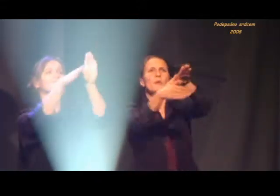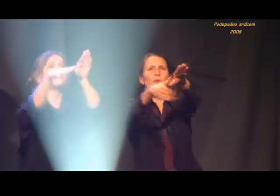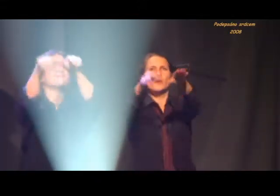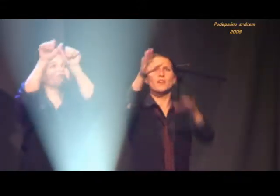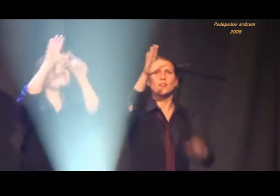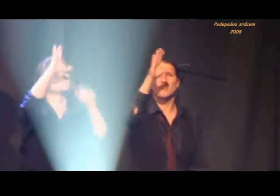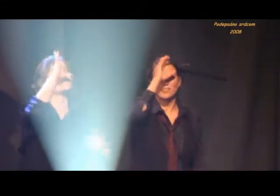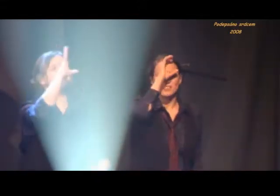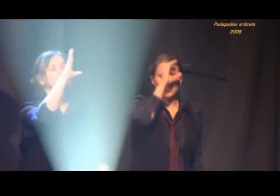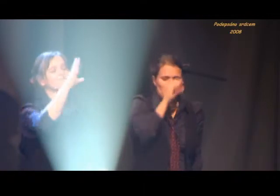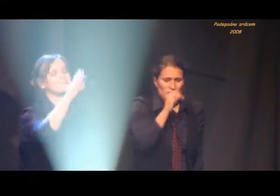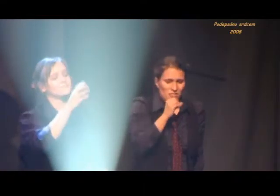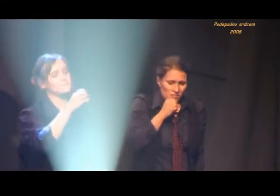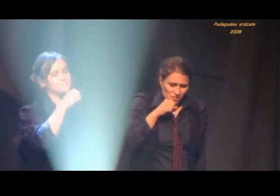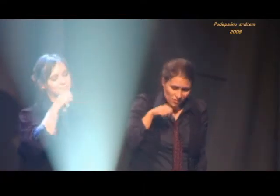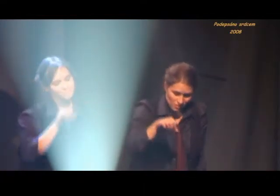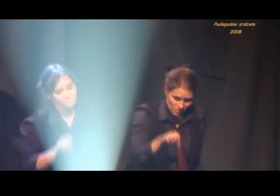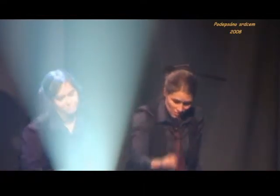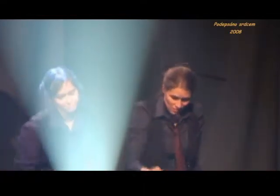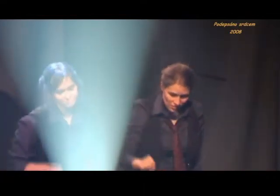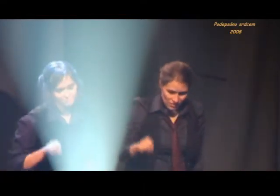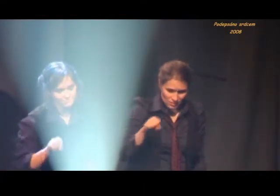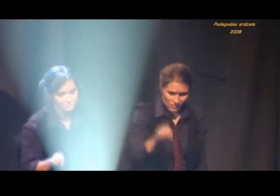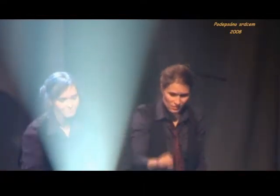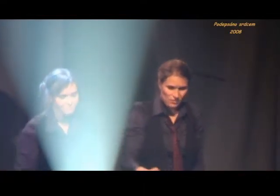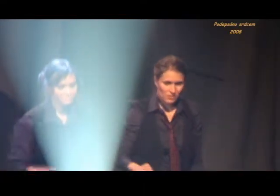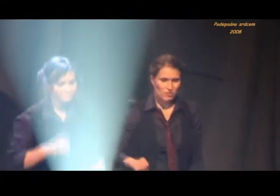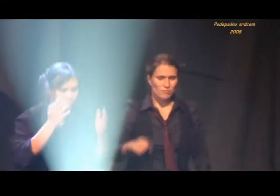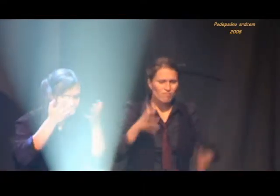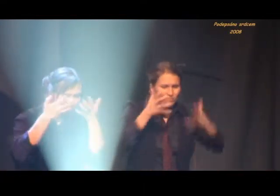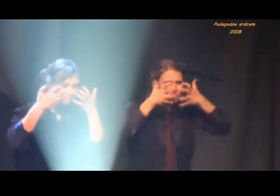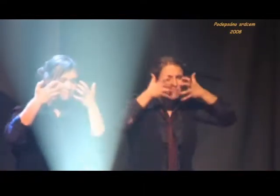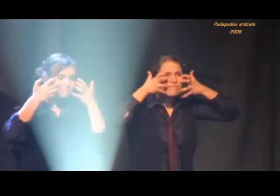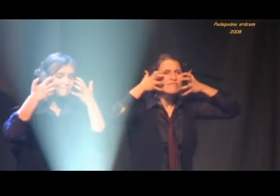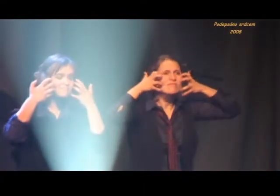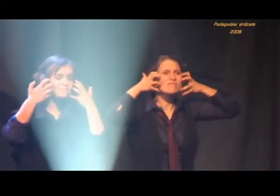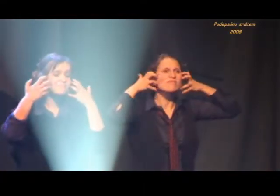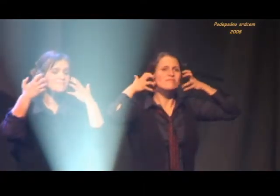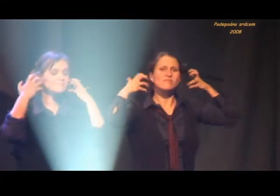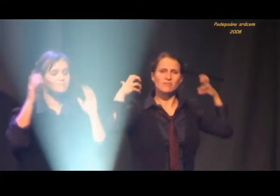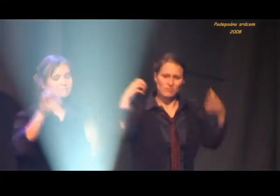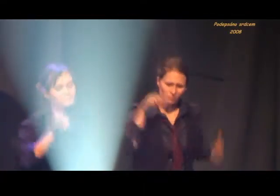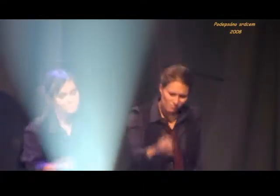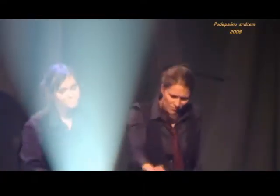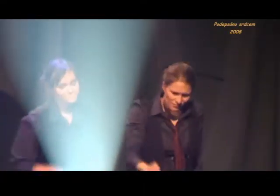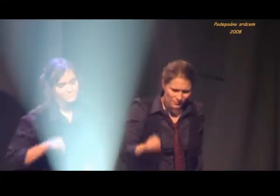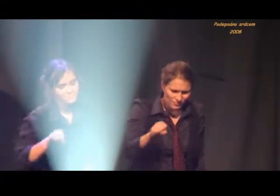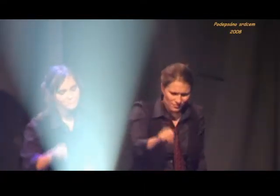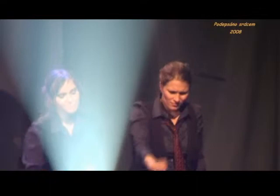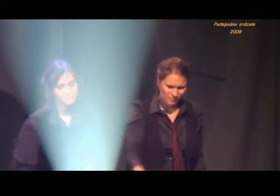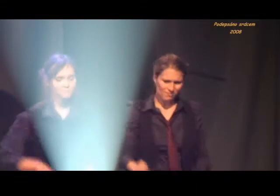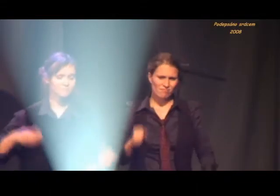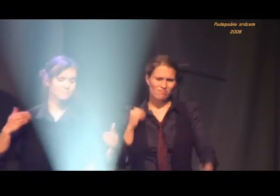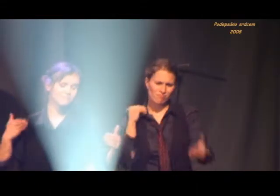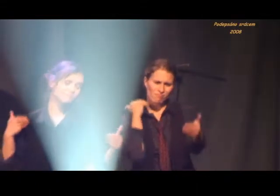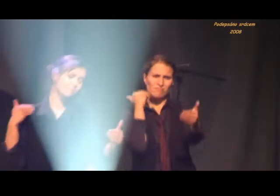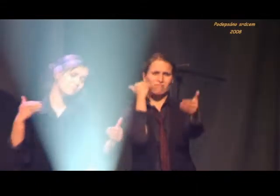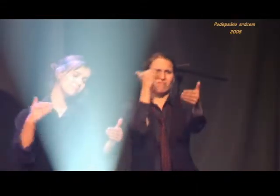I did what I had to do, I